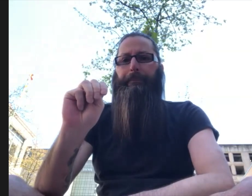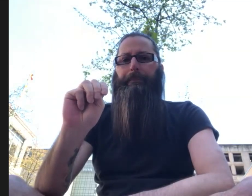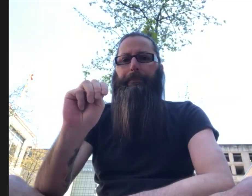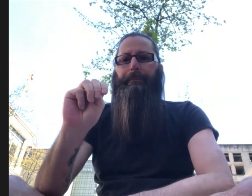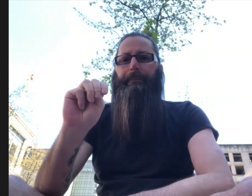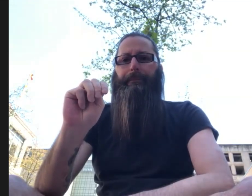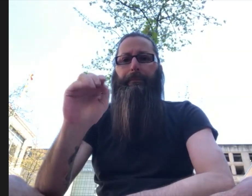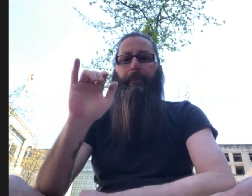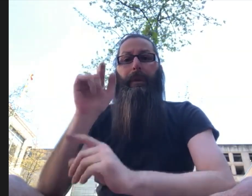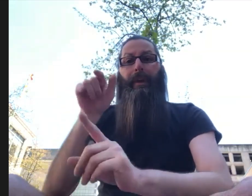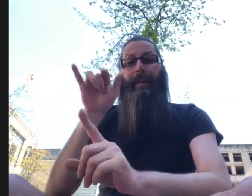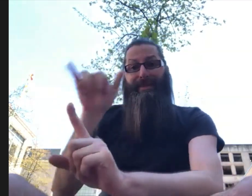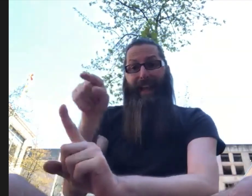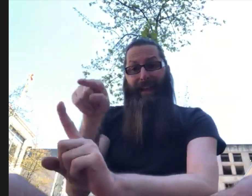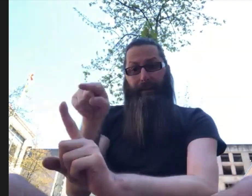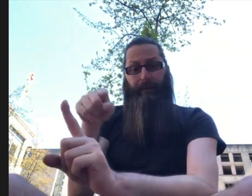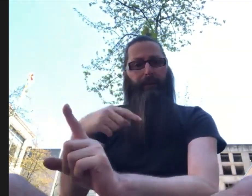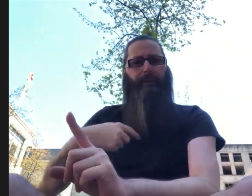ordered a moratorium